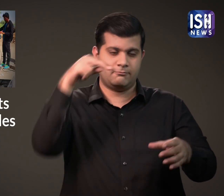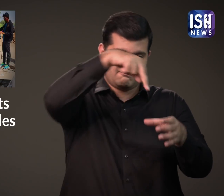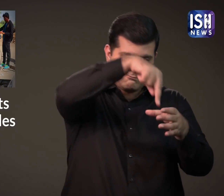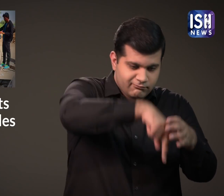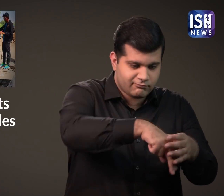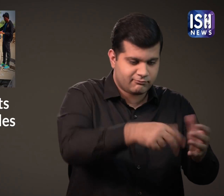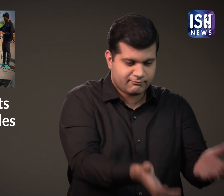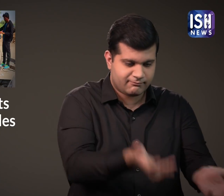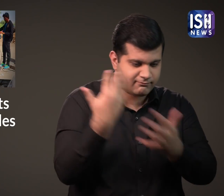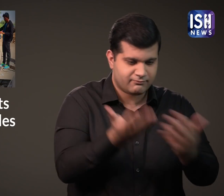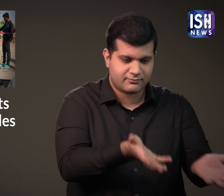human being.